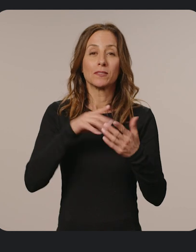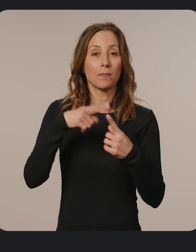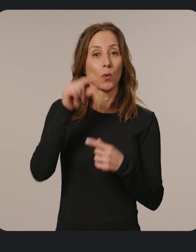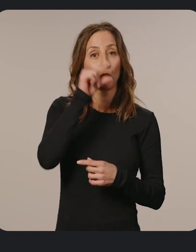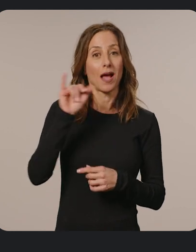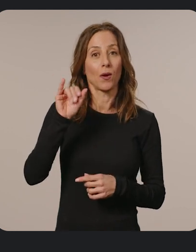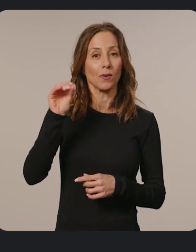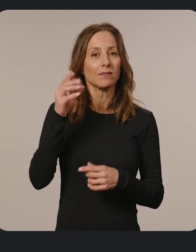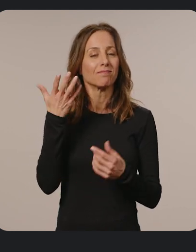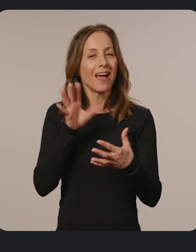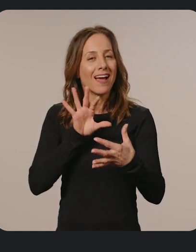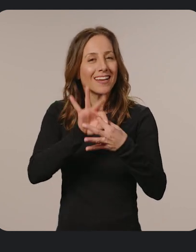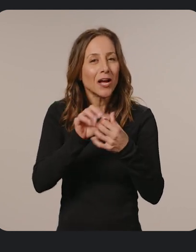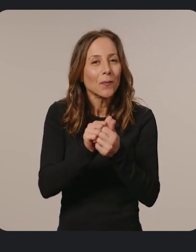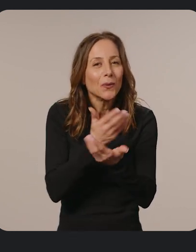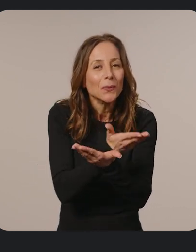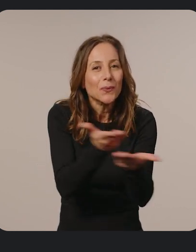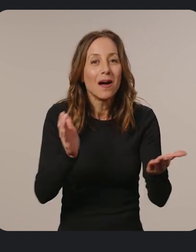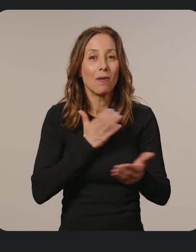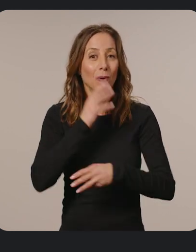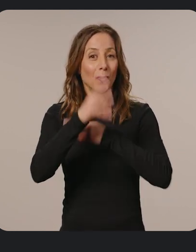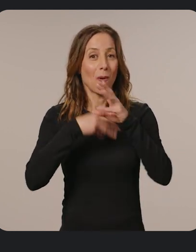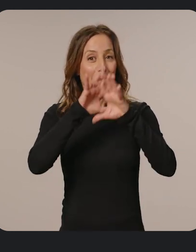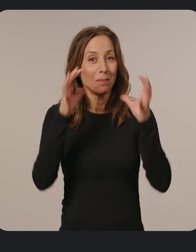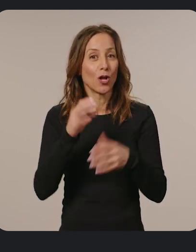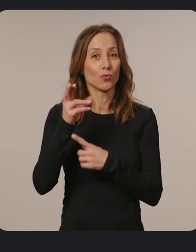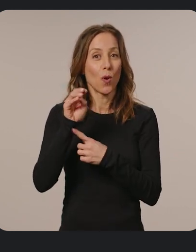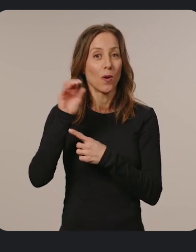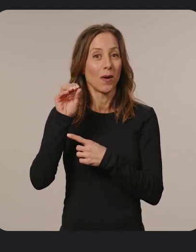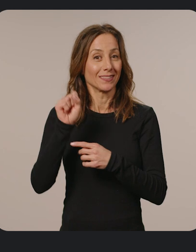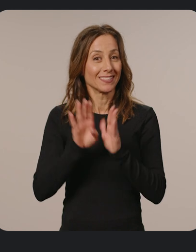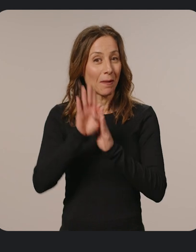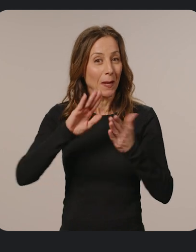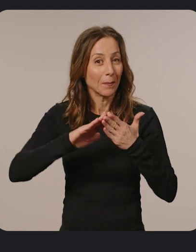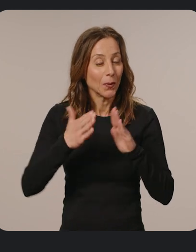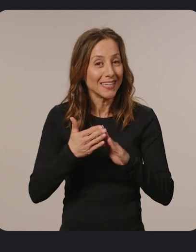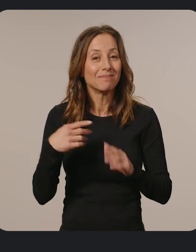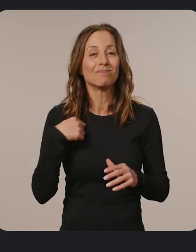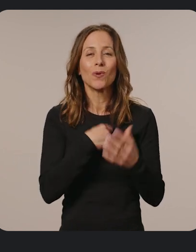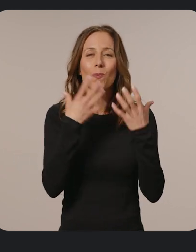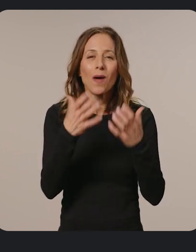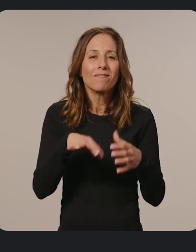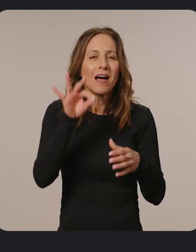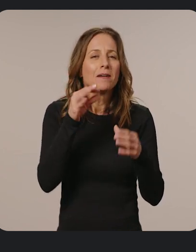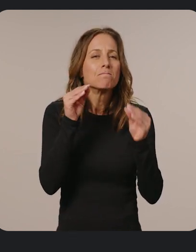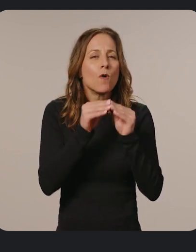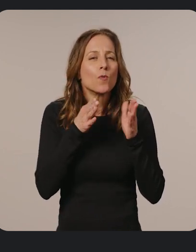chance to connect with you, our global Chrome OS developer community. So we wanted to find more ways of